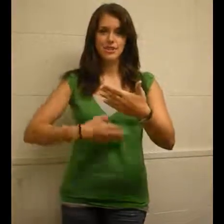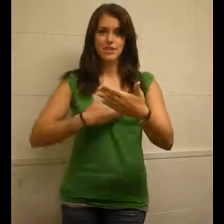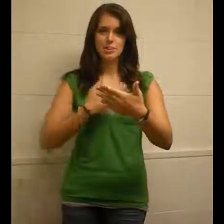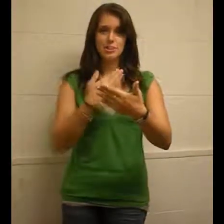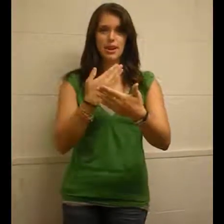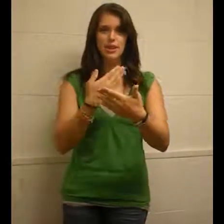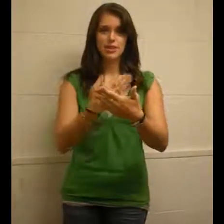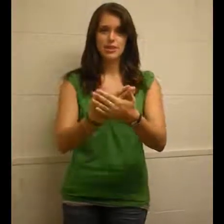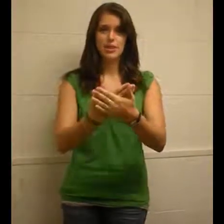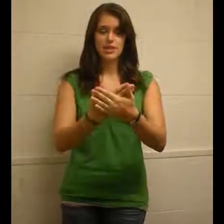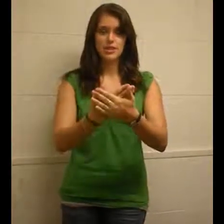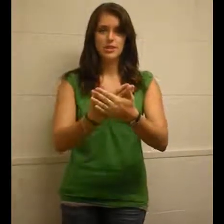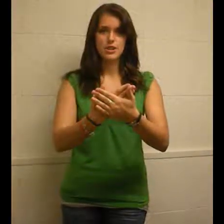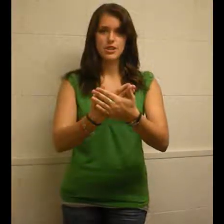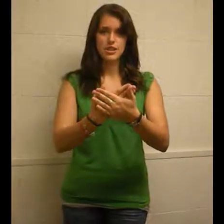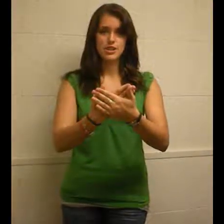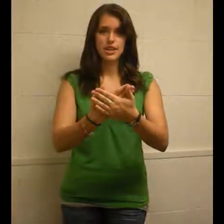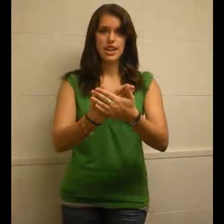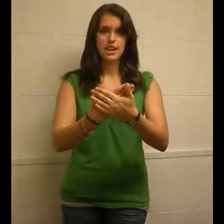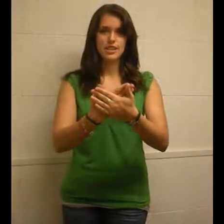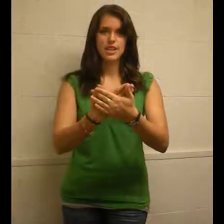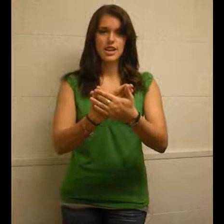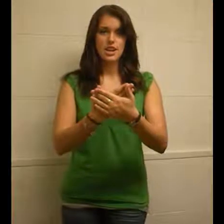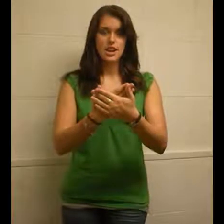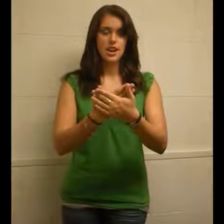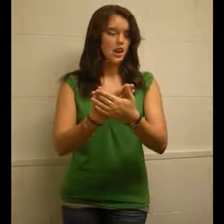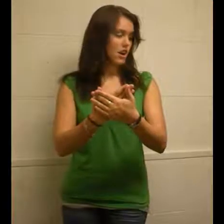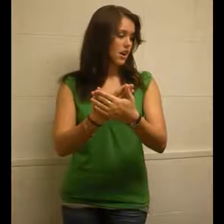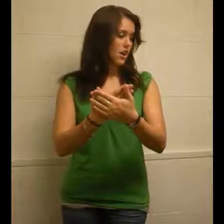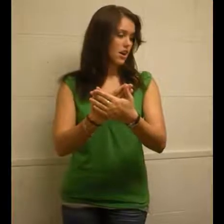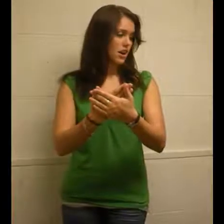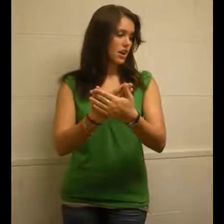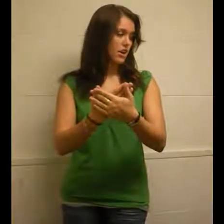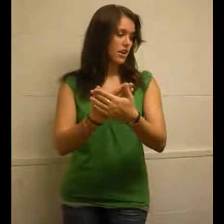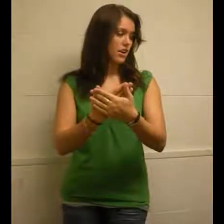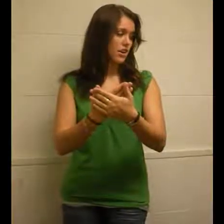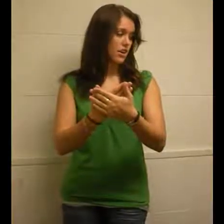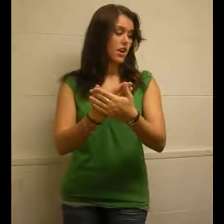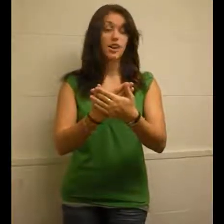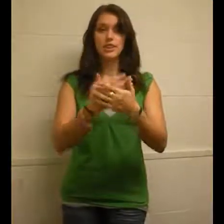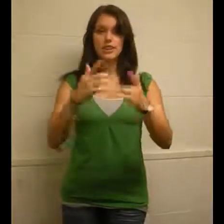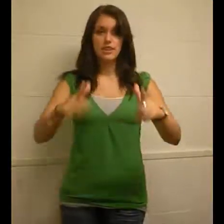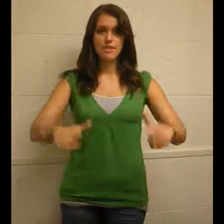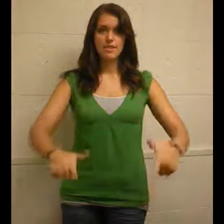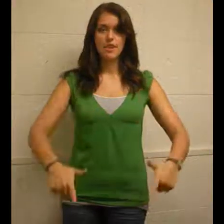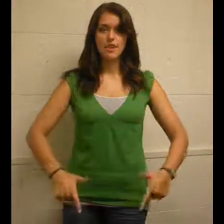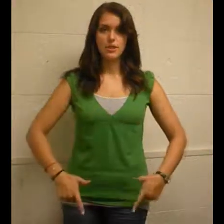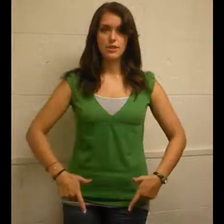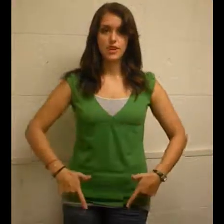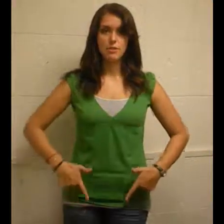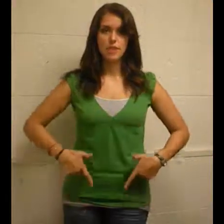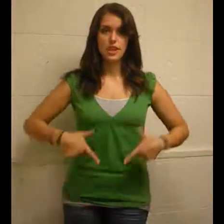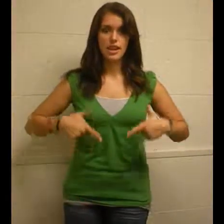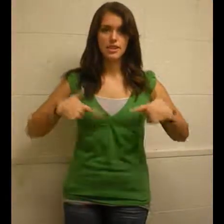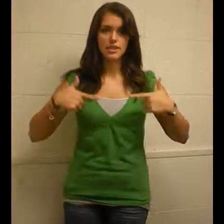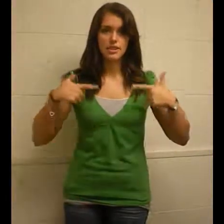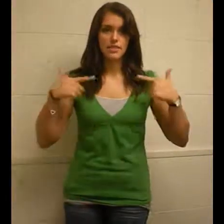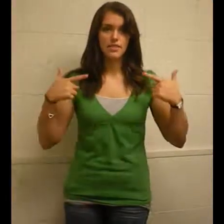you scoop around into your stationary hand, are, all live. So again, with the L's.